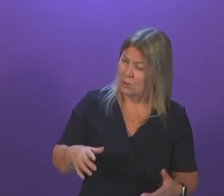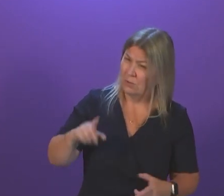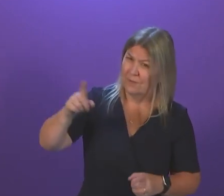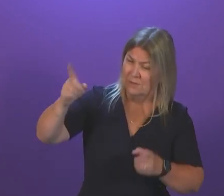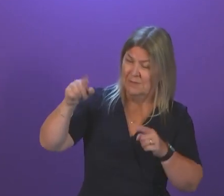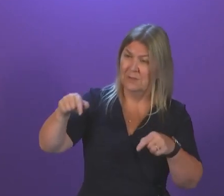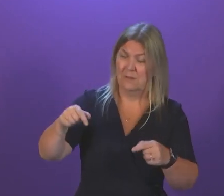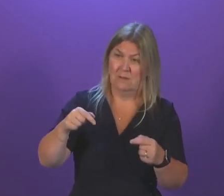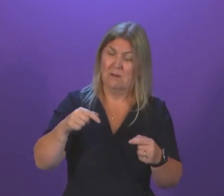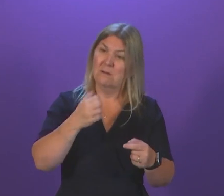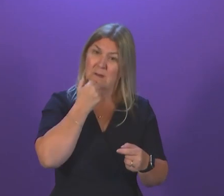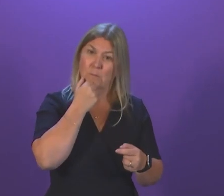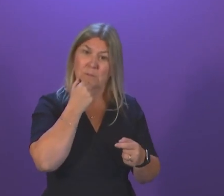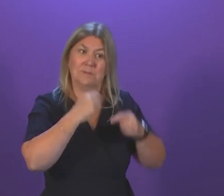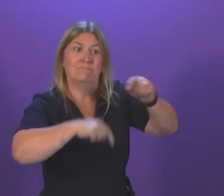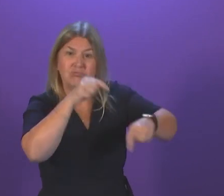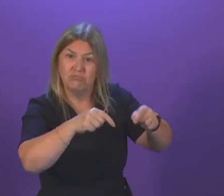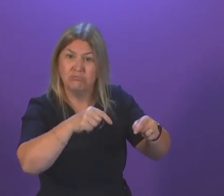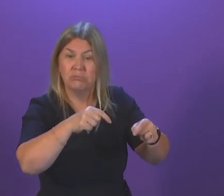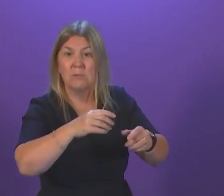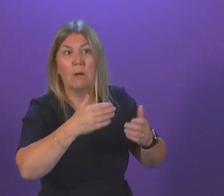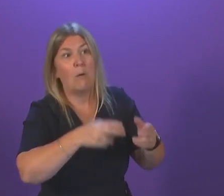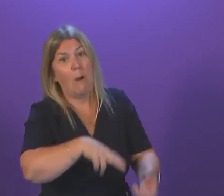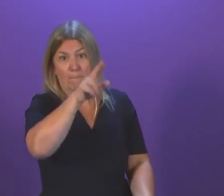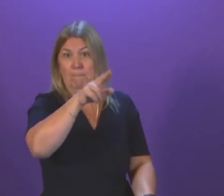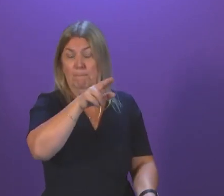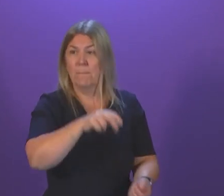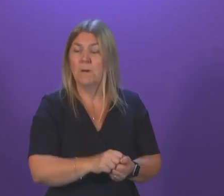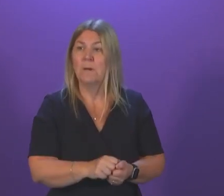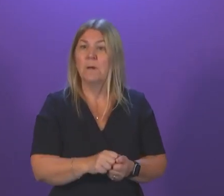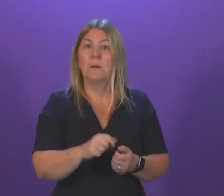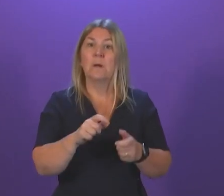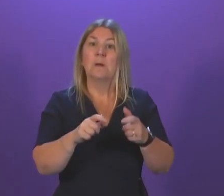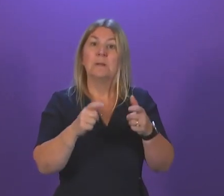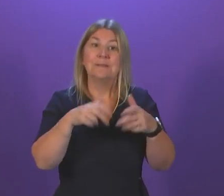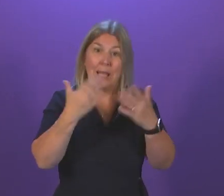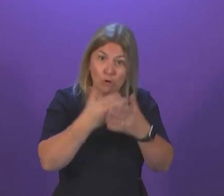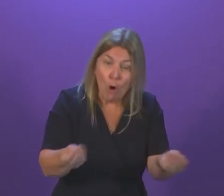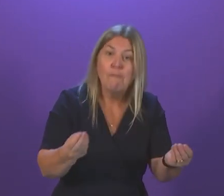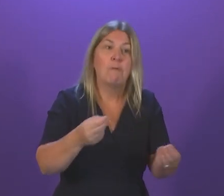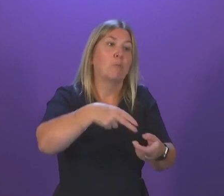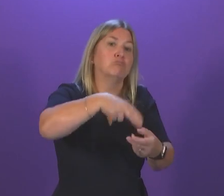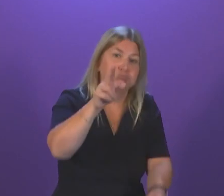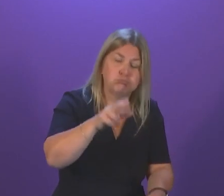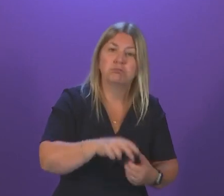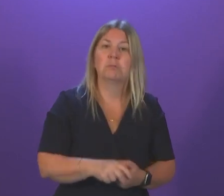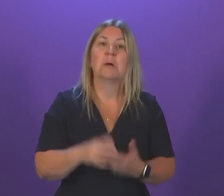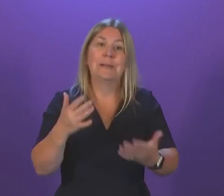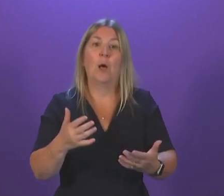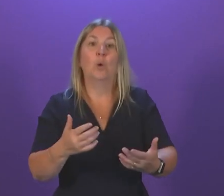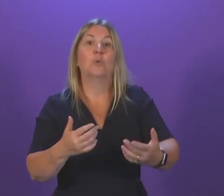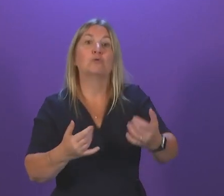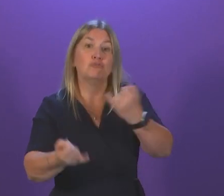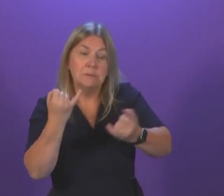levels of assaults, we've got rising levels of sick days, and now we've got rising criticism from the front line. Surely we can do